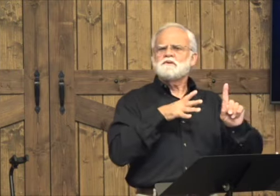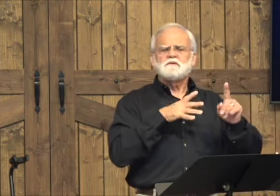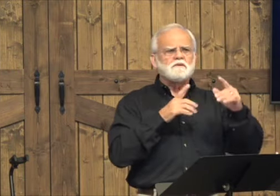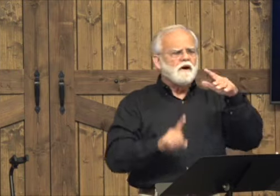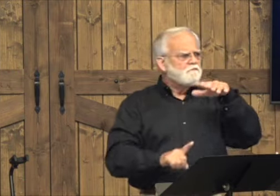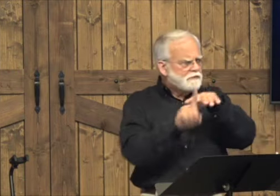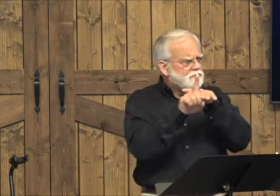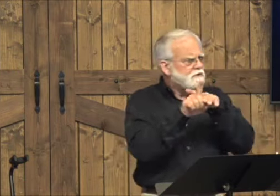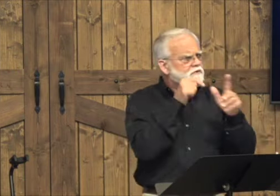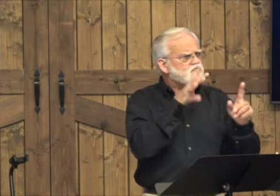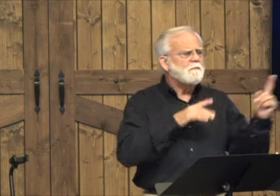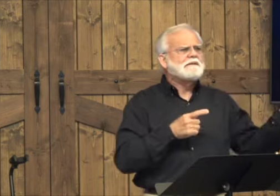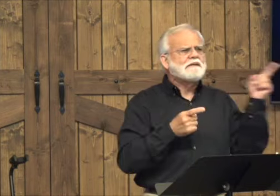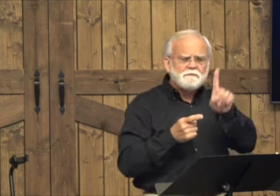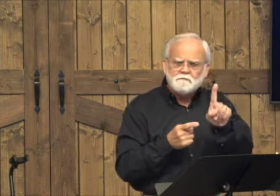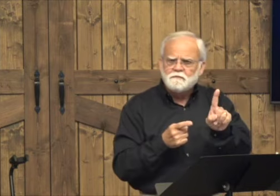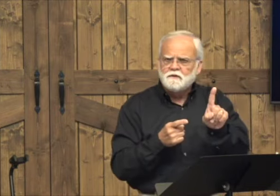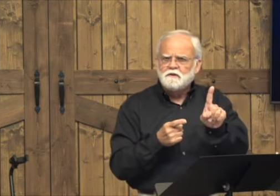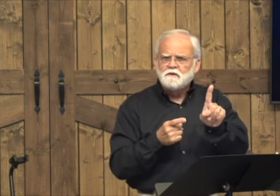But there was a woman who was who paid.